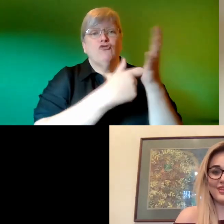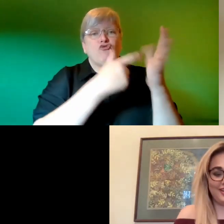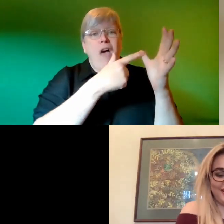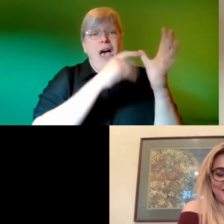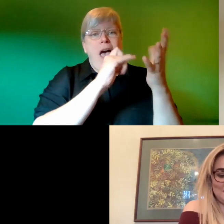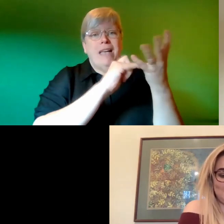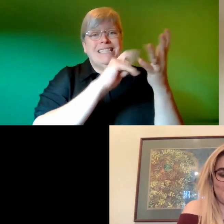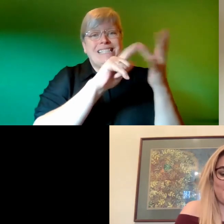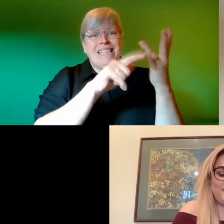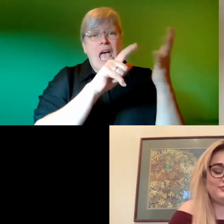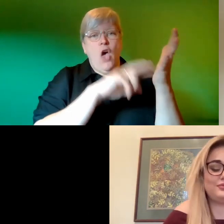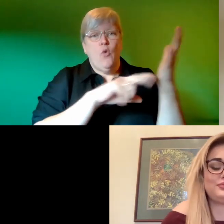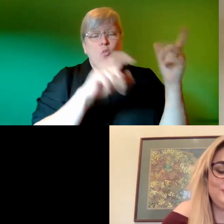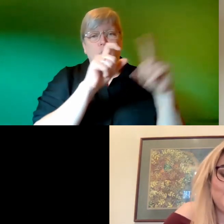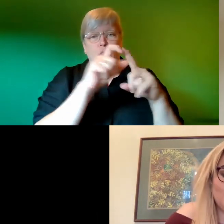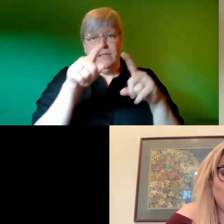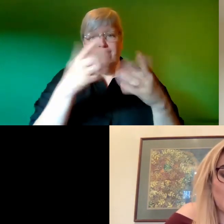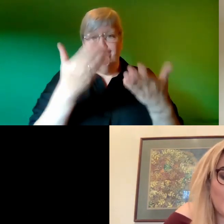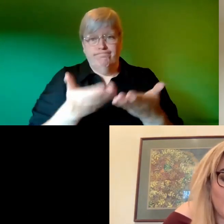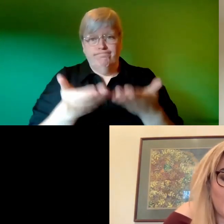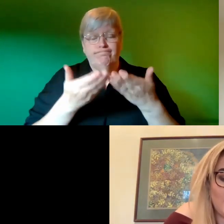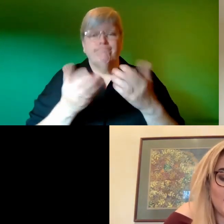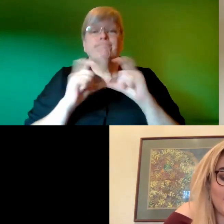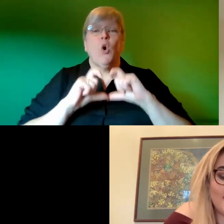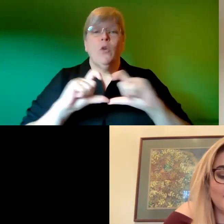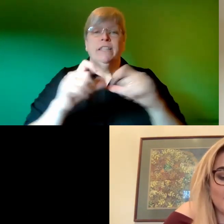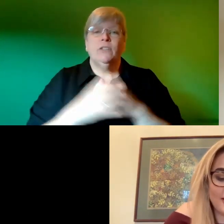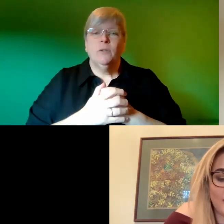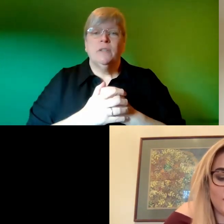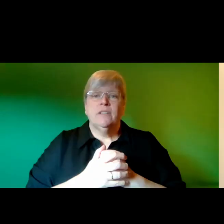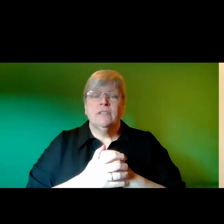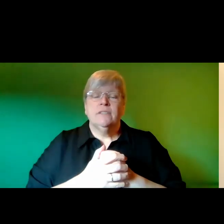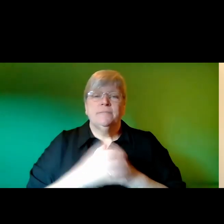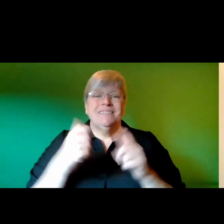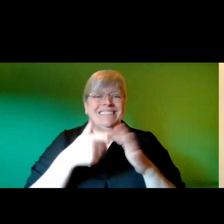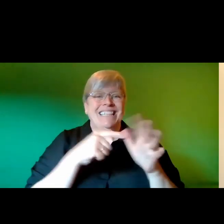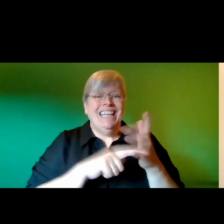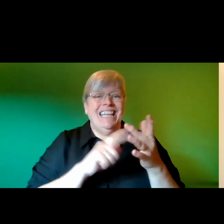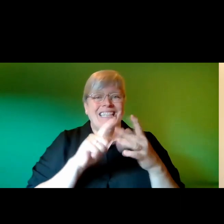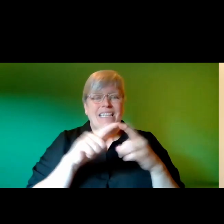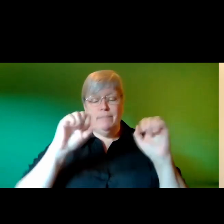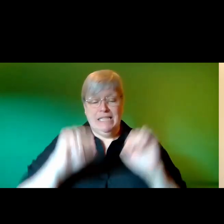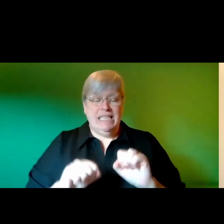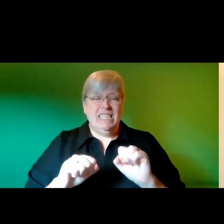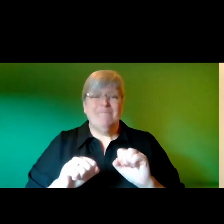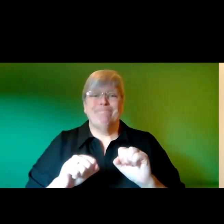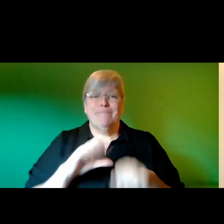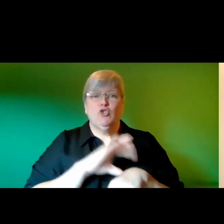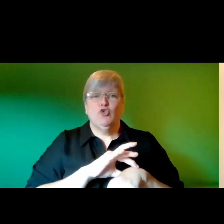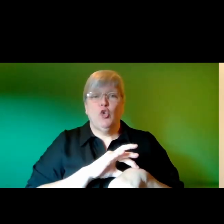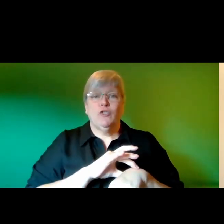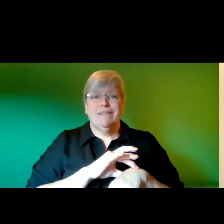kitty and yeah sure katie sits down in the old plastic gynecology chair in the